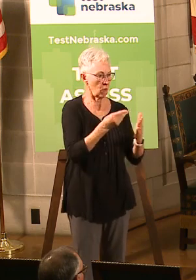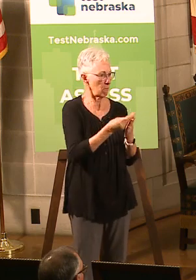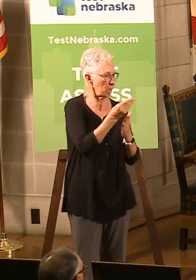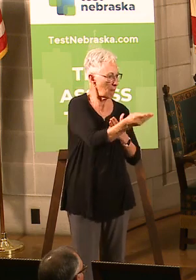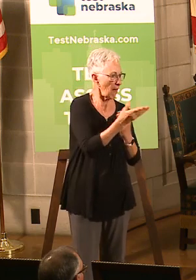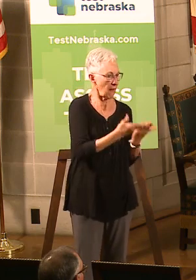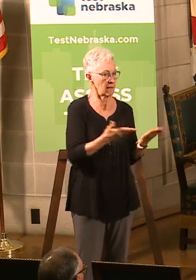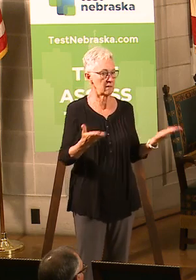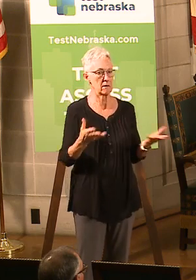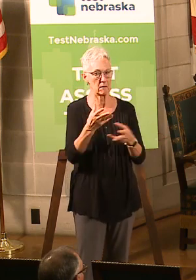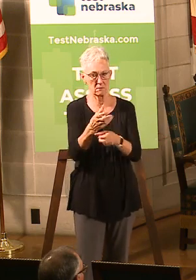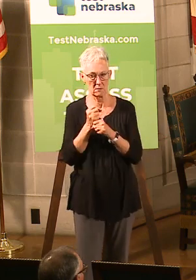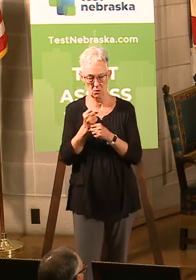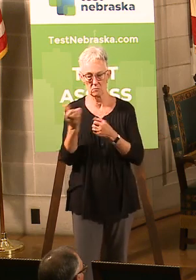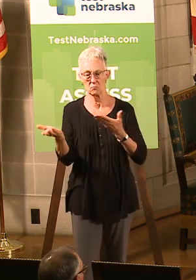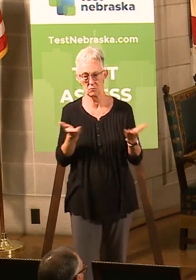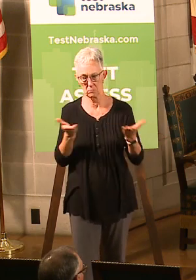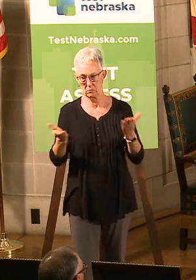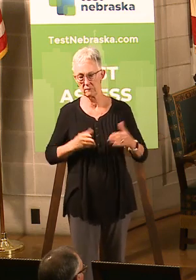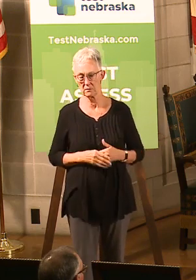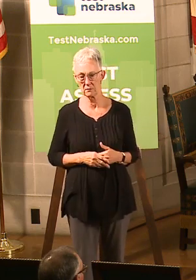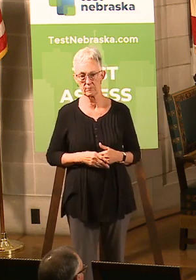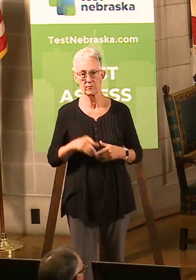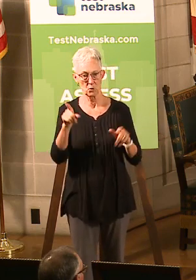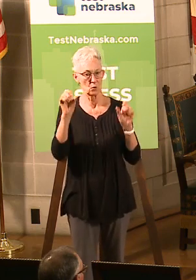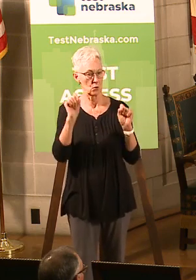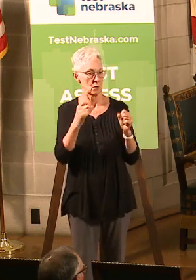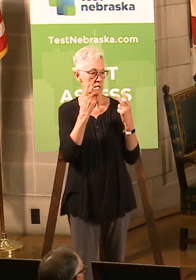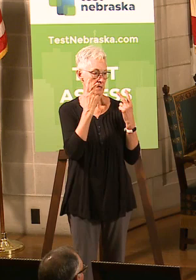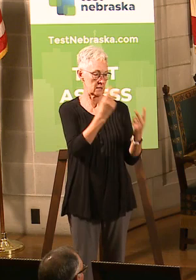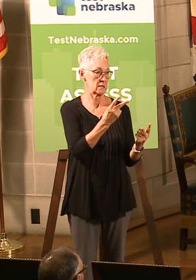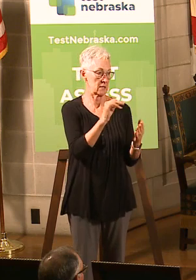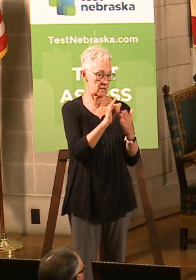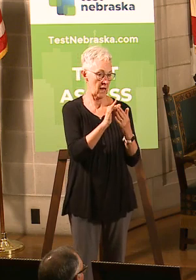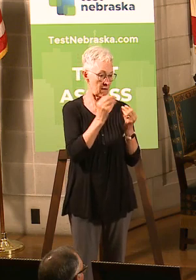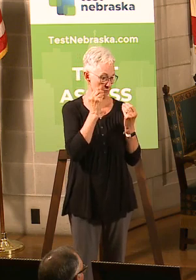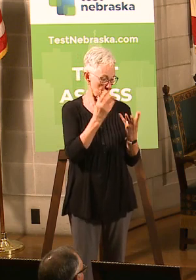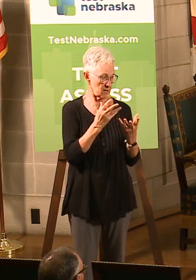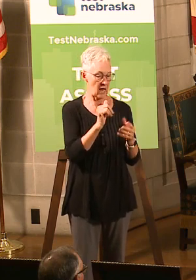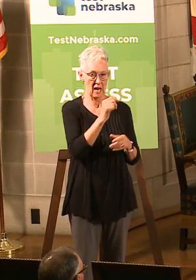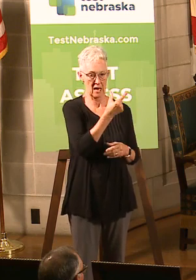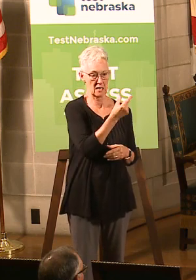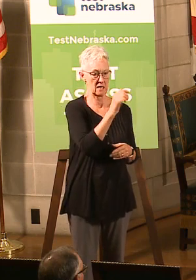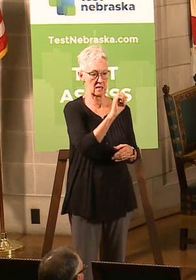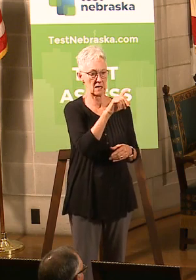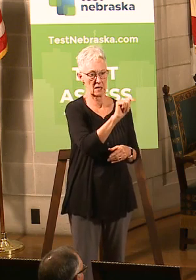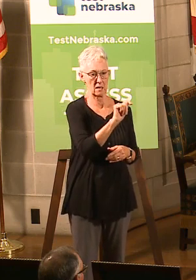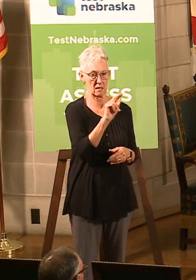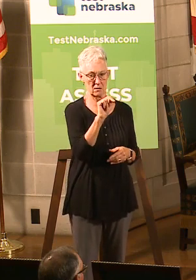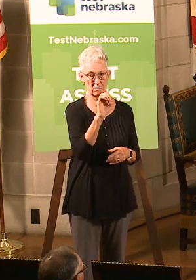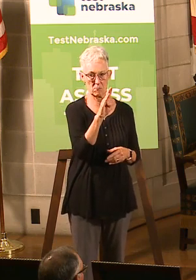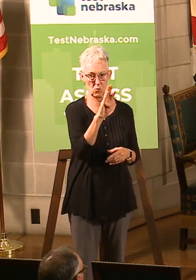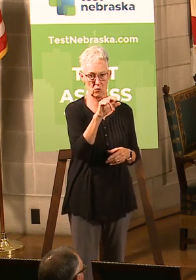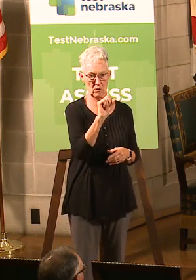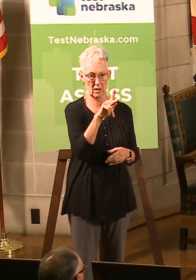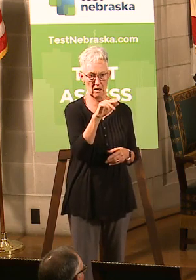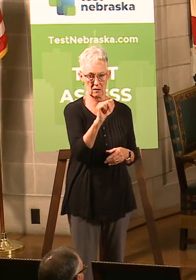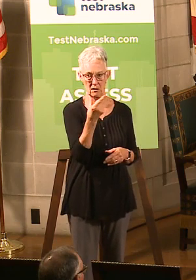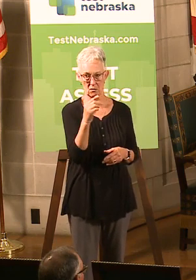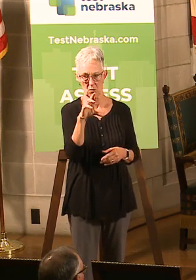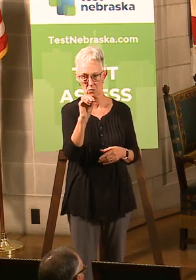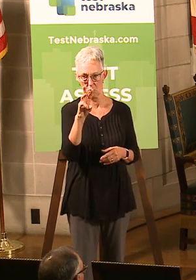You will be able to find the information about this at getnebraskagrowing.nebraska